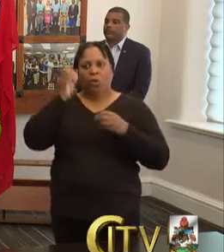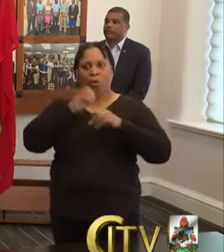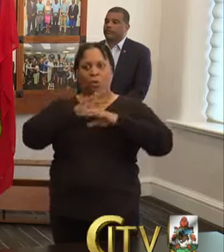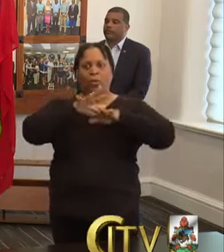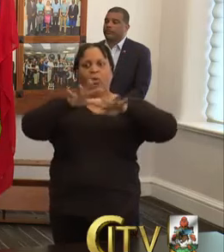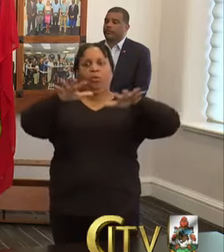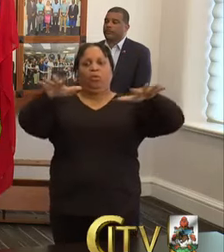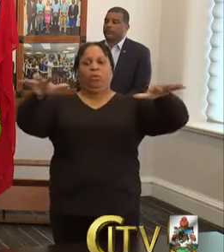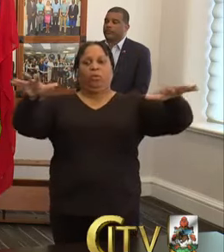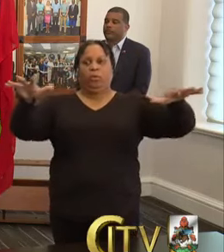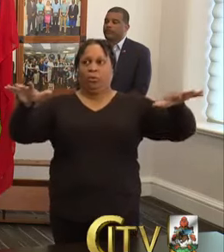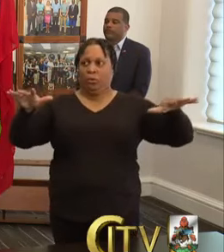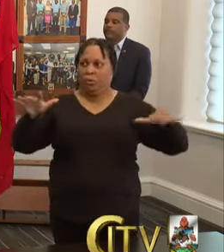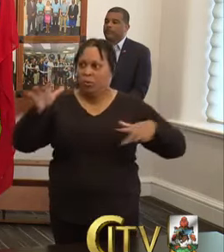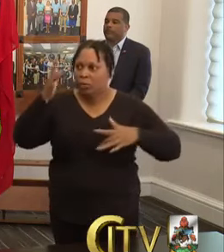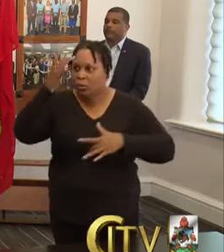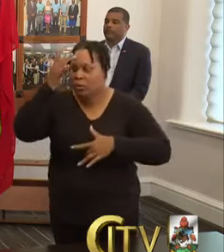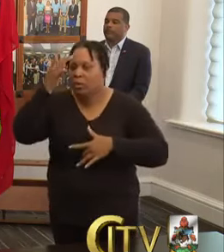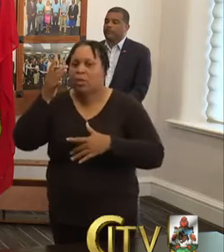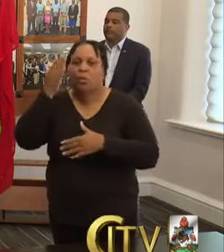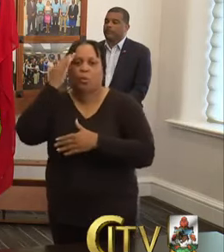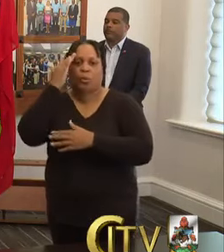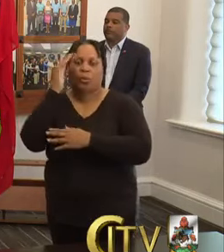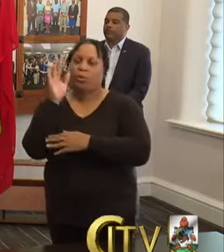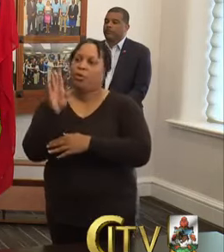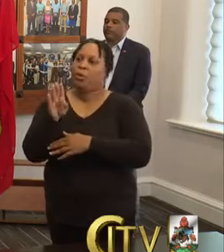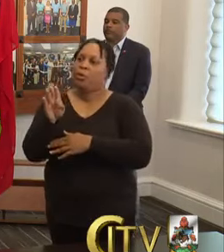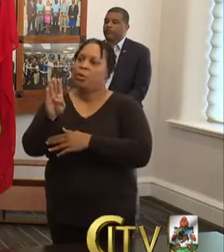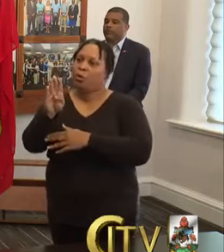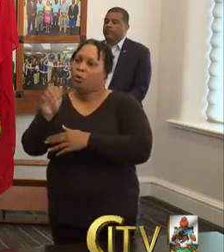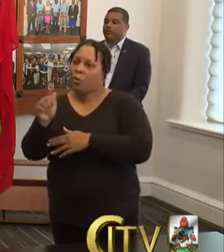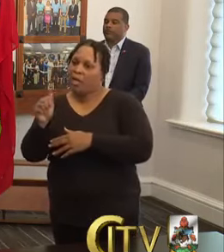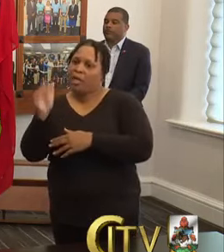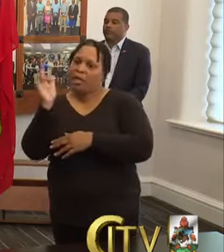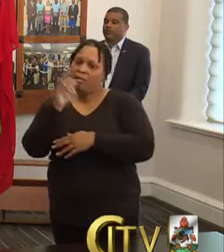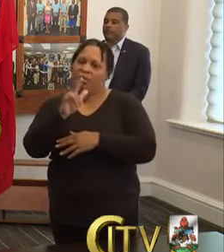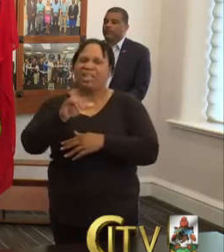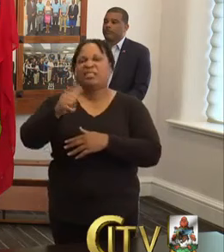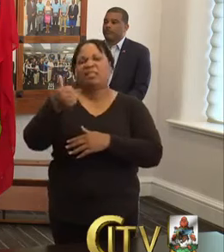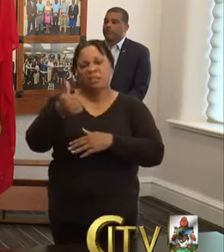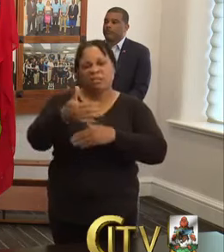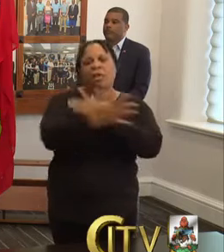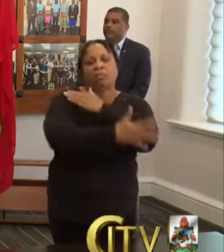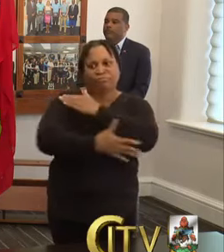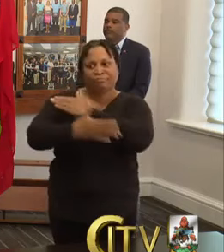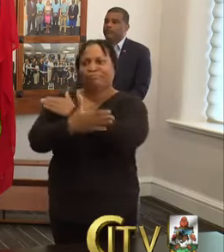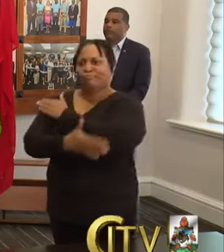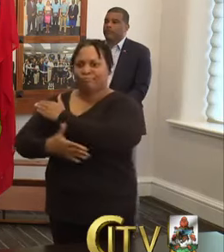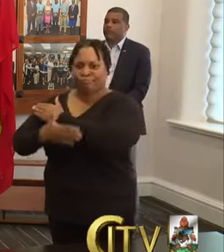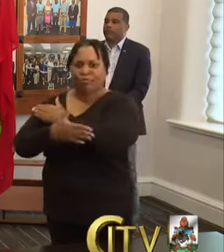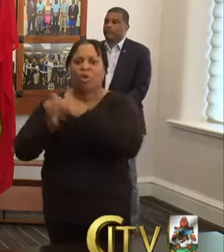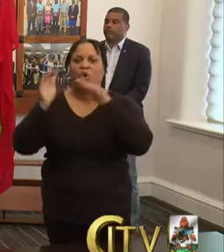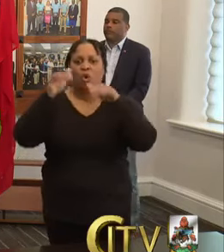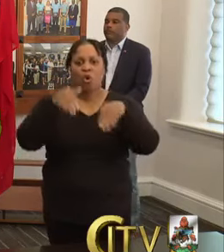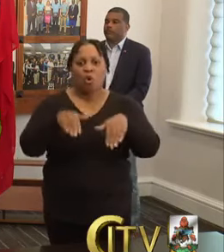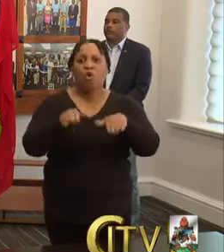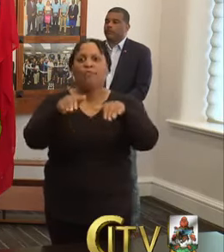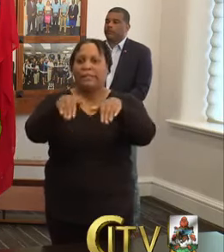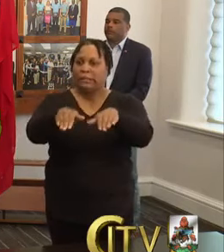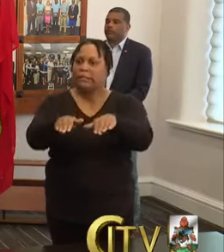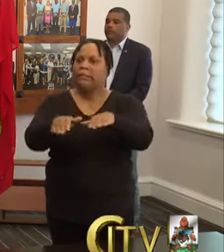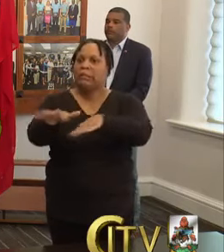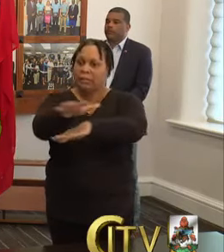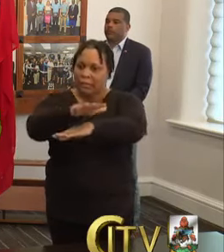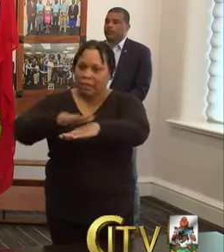particular, uh, virus, uh, for that air bridge flight, just as in the other overseas territories, they'll be required to be in a government monitored,